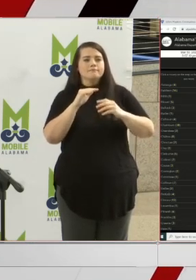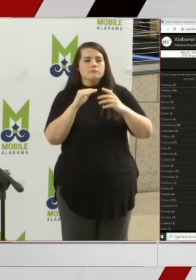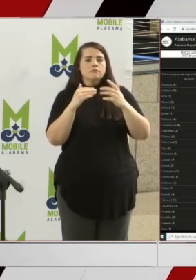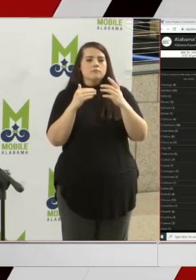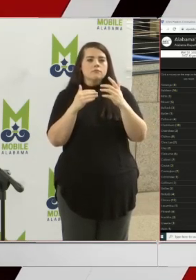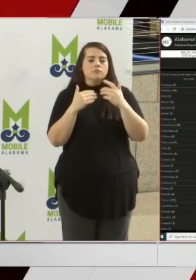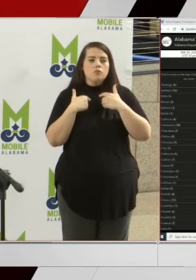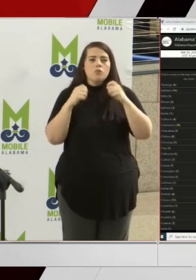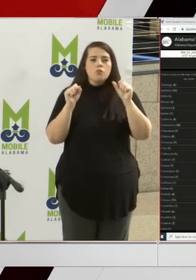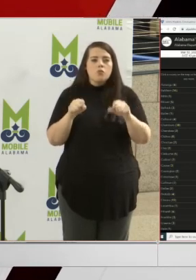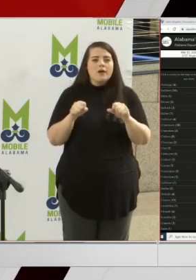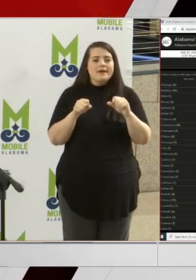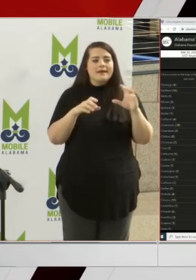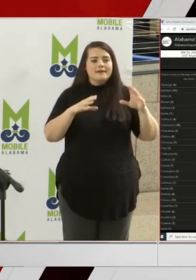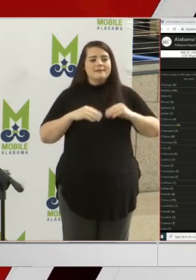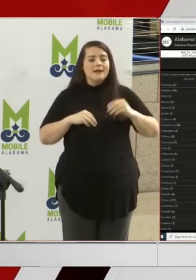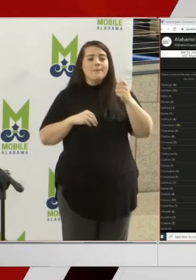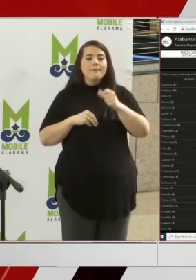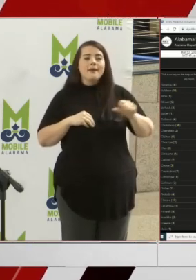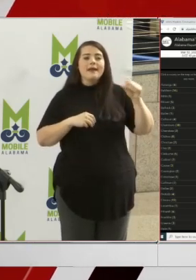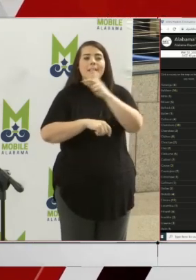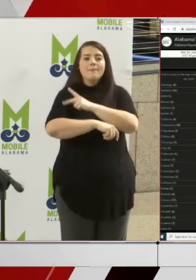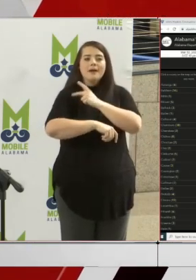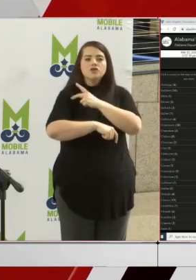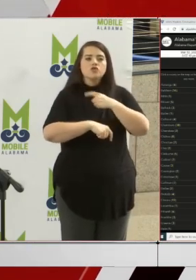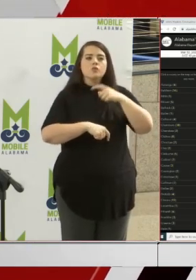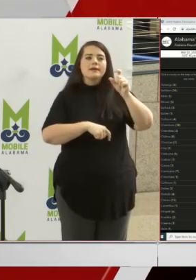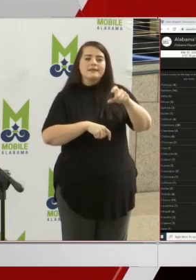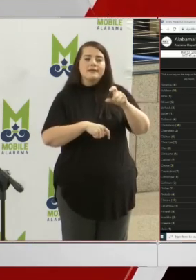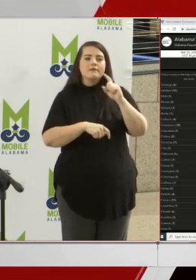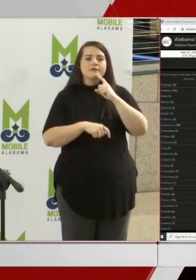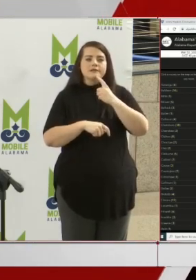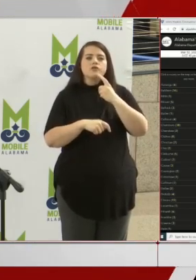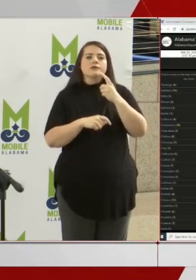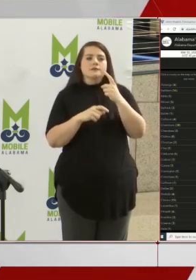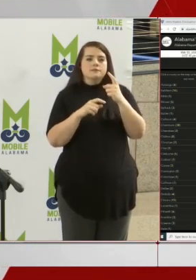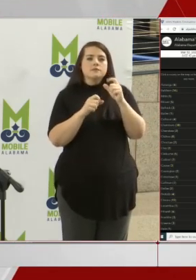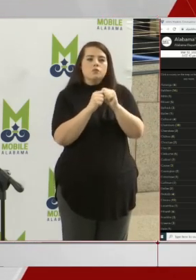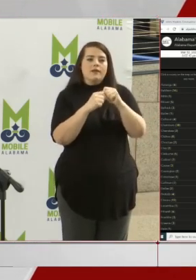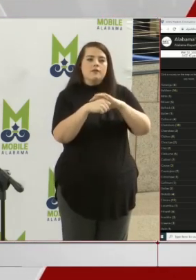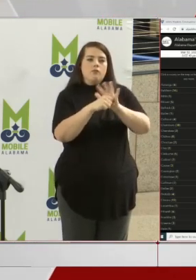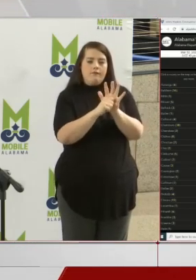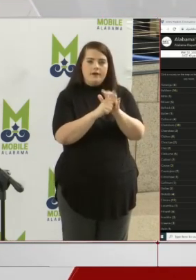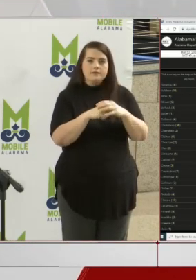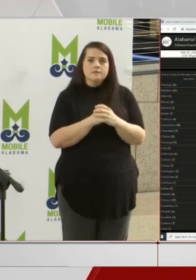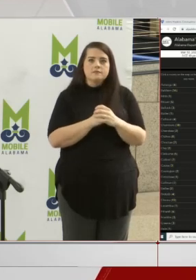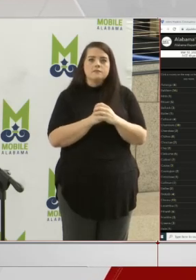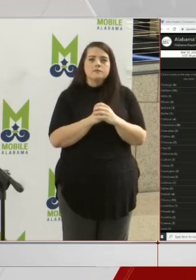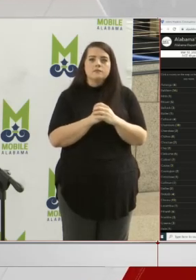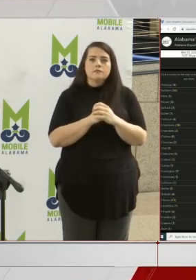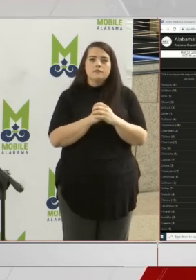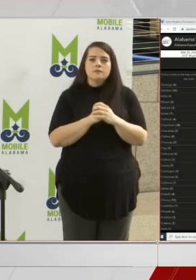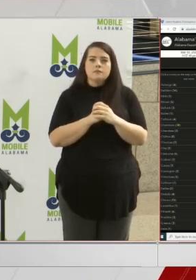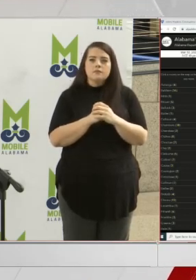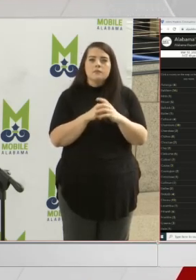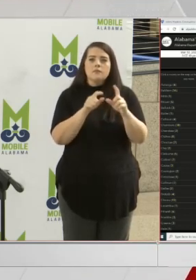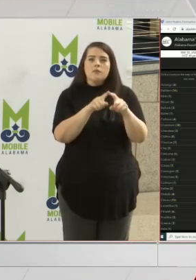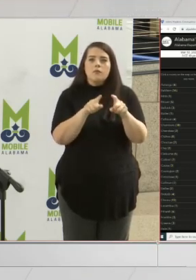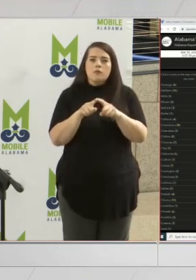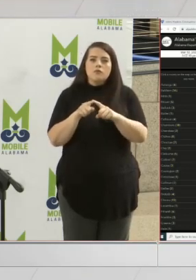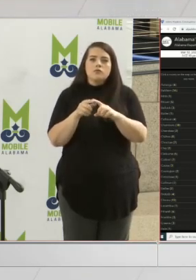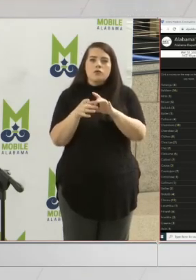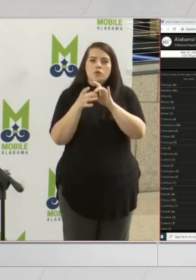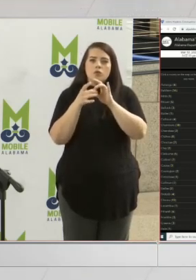able to take in any patients that we need to with the coronavirus. Also, regarding